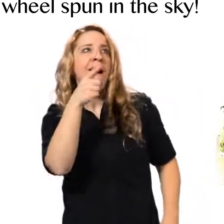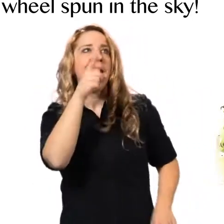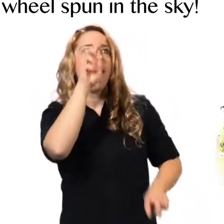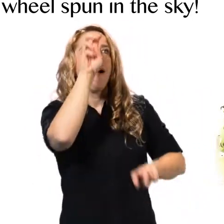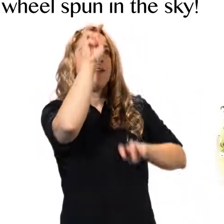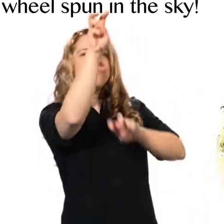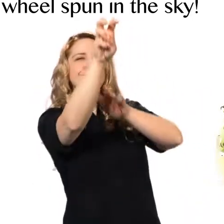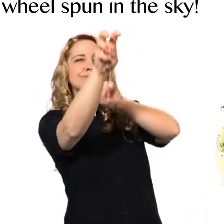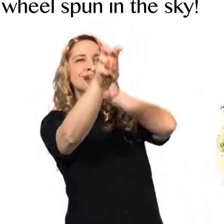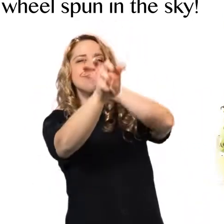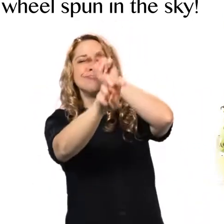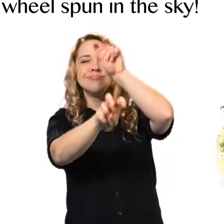spun in the sky.